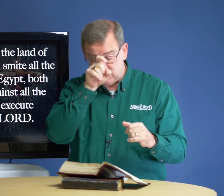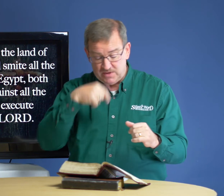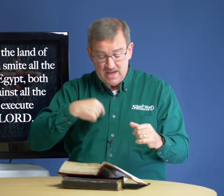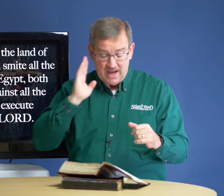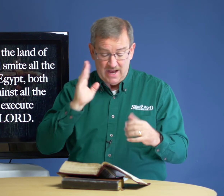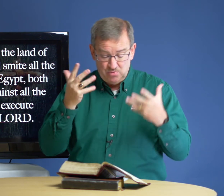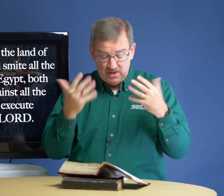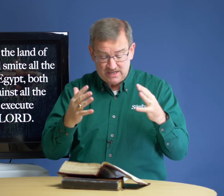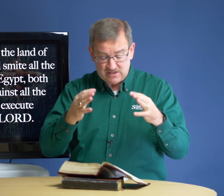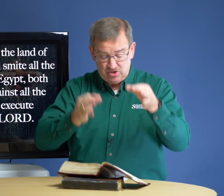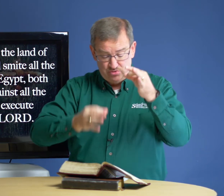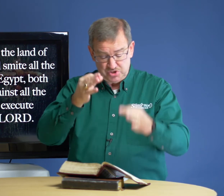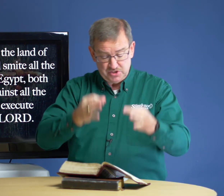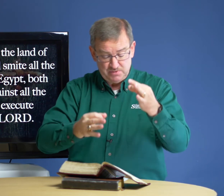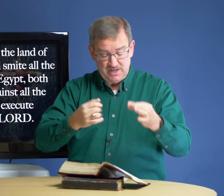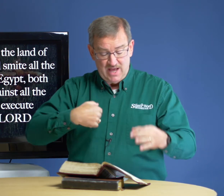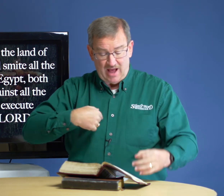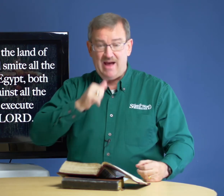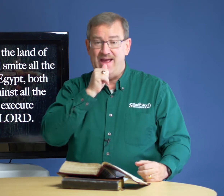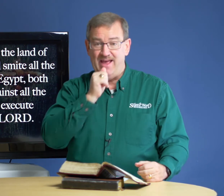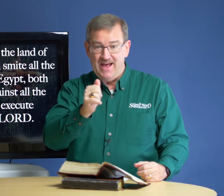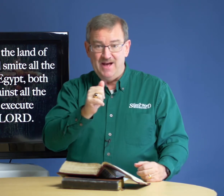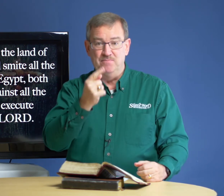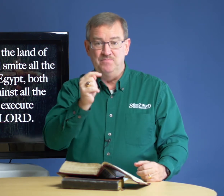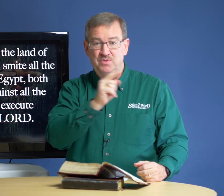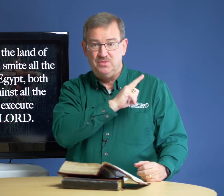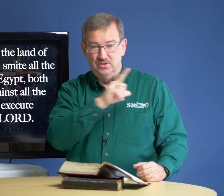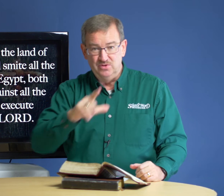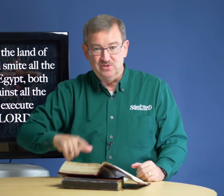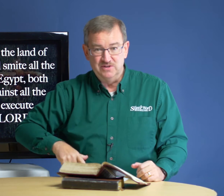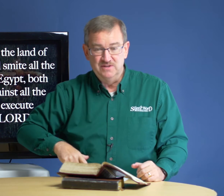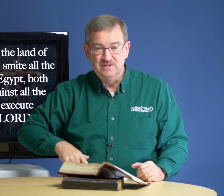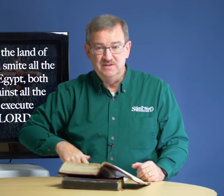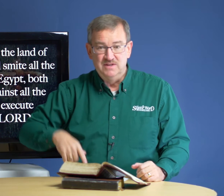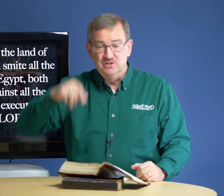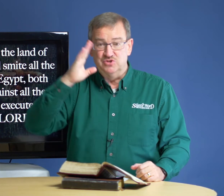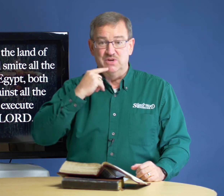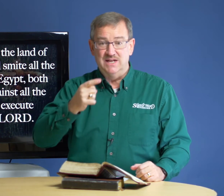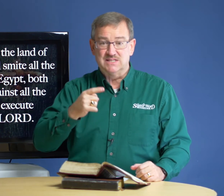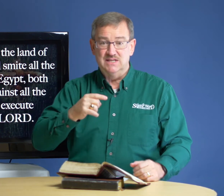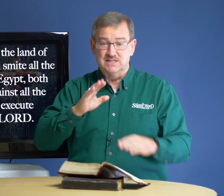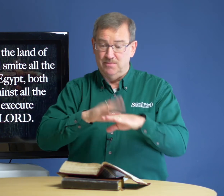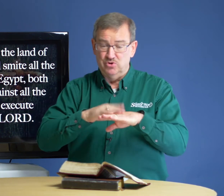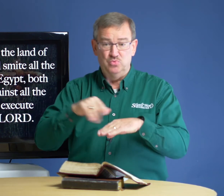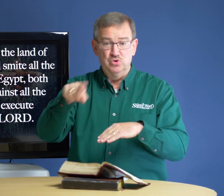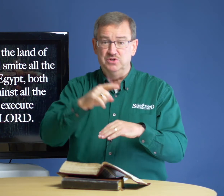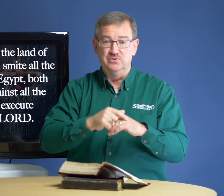I will execute judgment. I am the Lord. So God says, I'm going to warn you